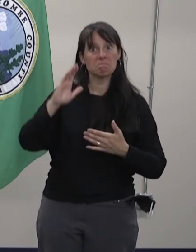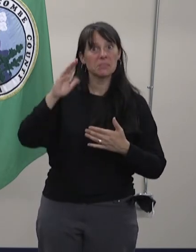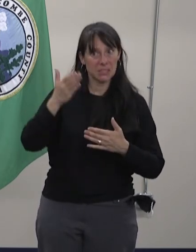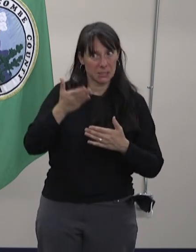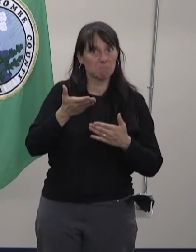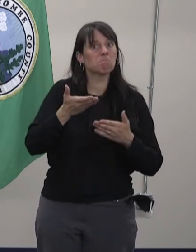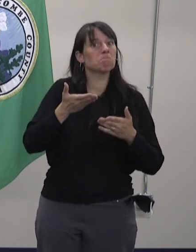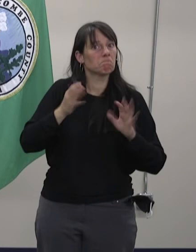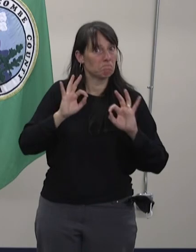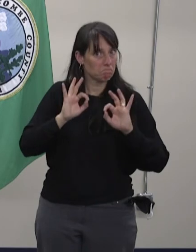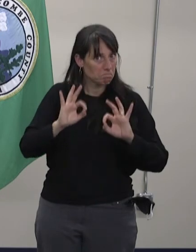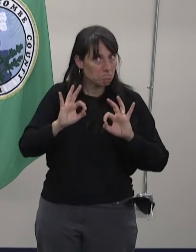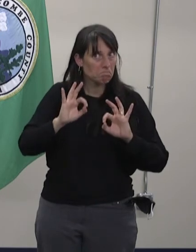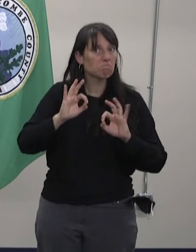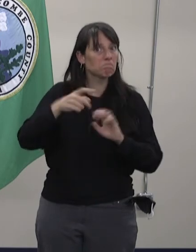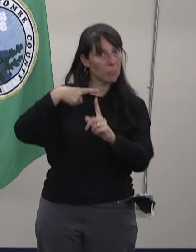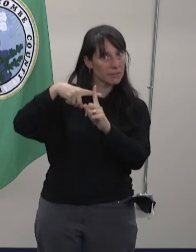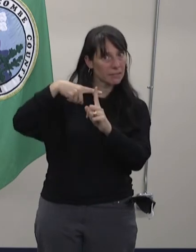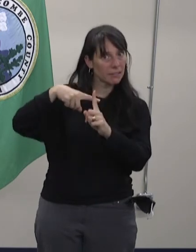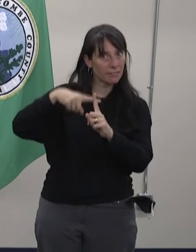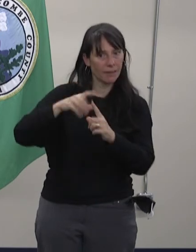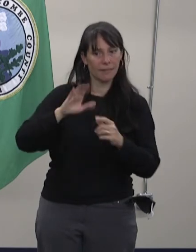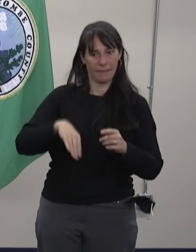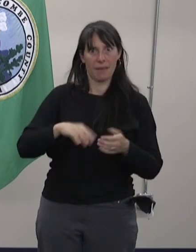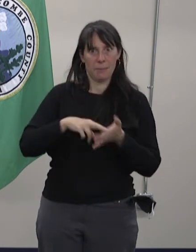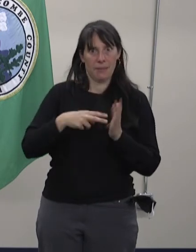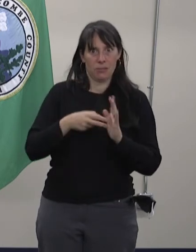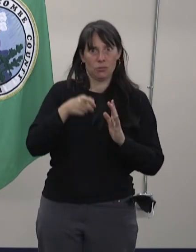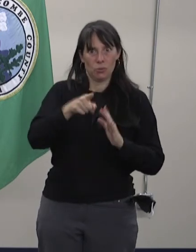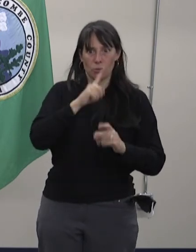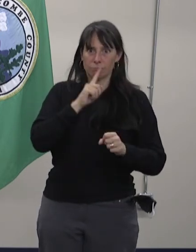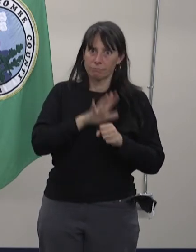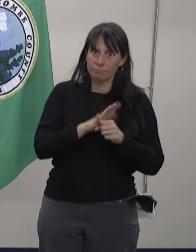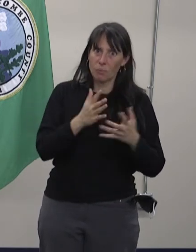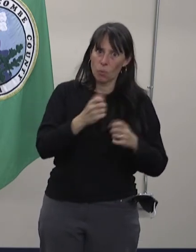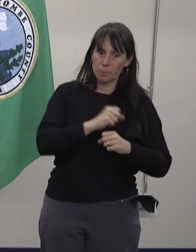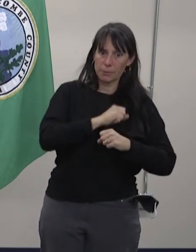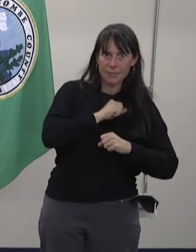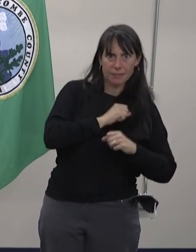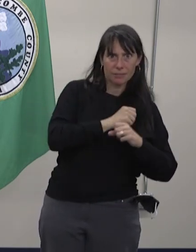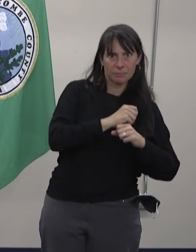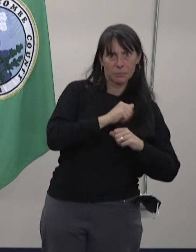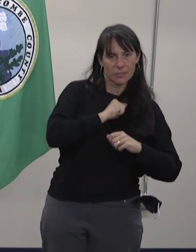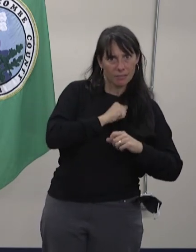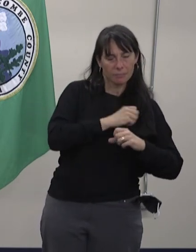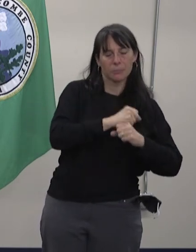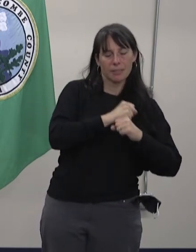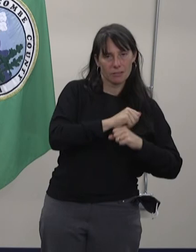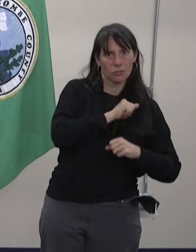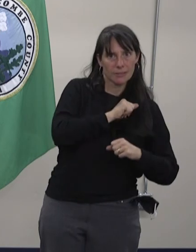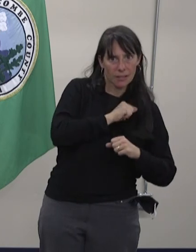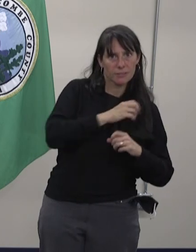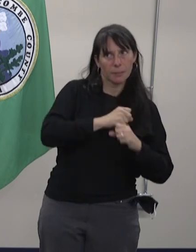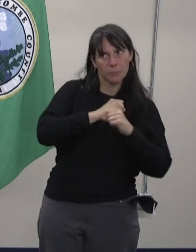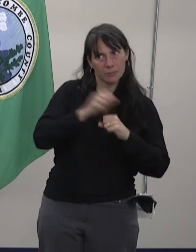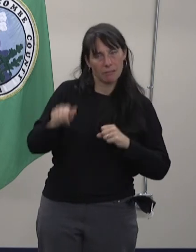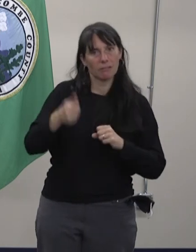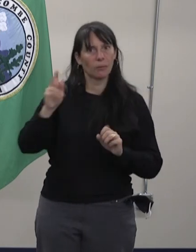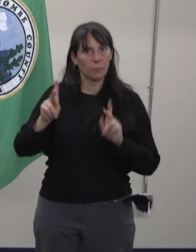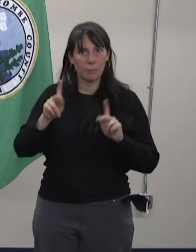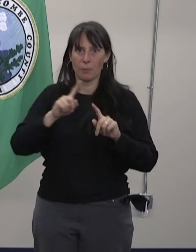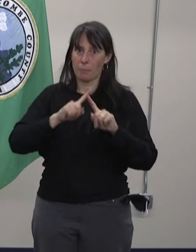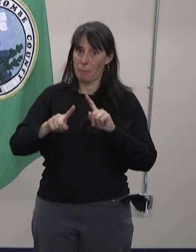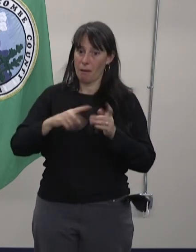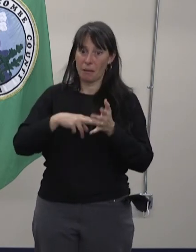testament to your commitment to protect yourself and others, but it requires our continued commitment to the three W's.